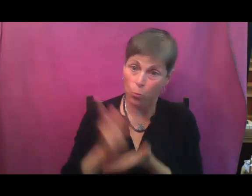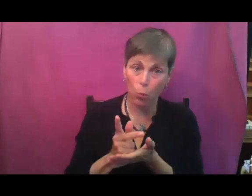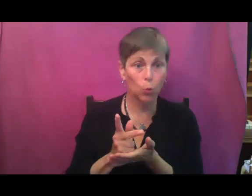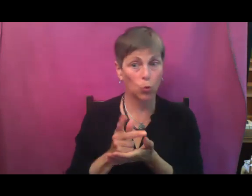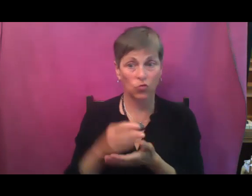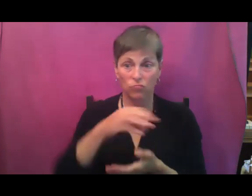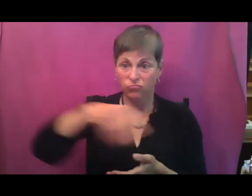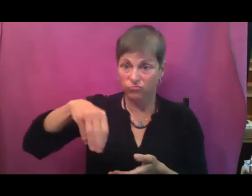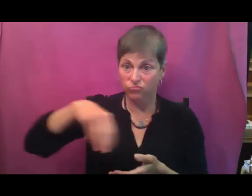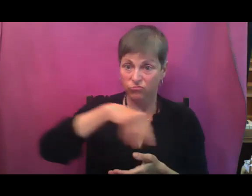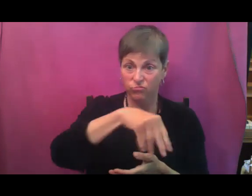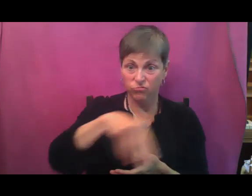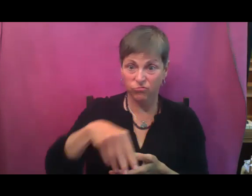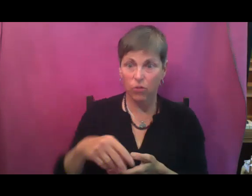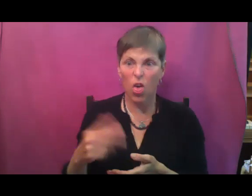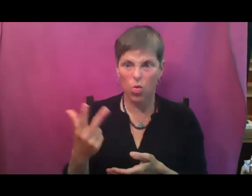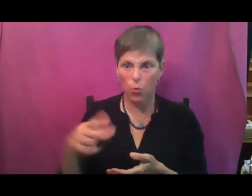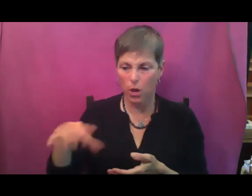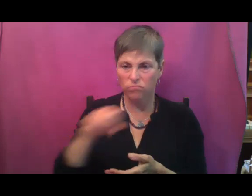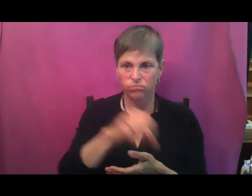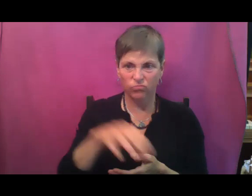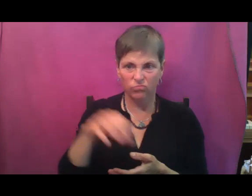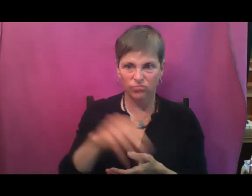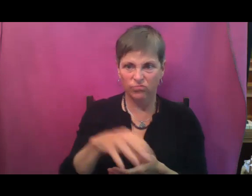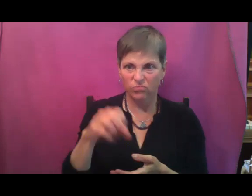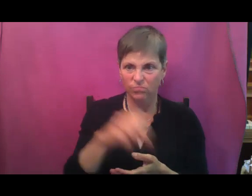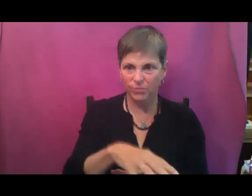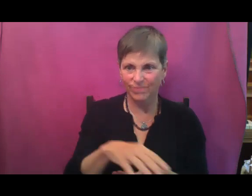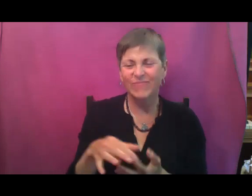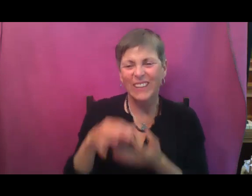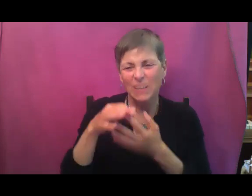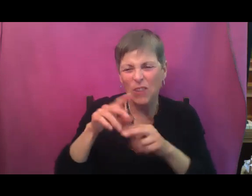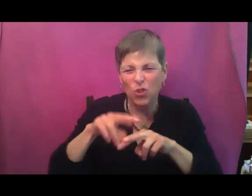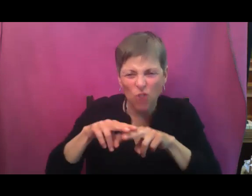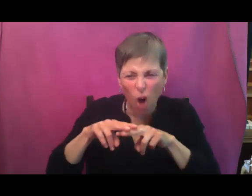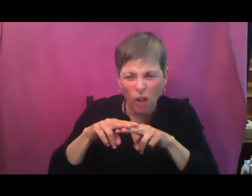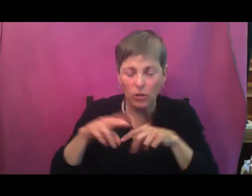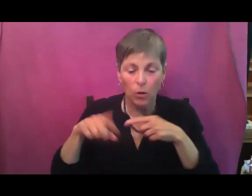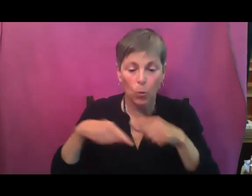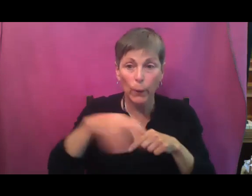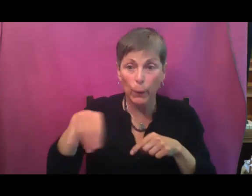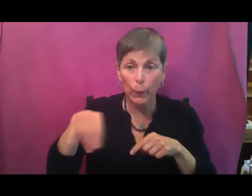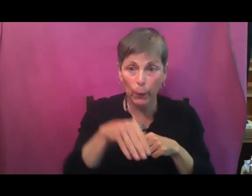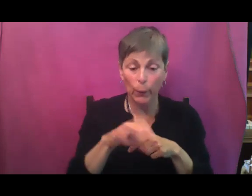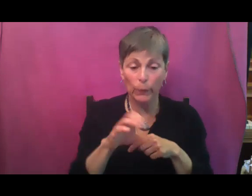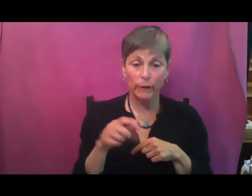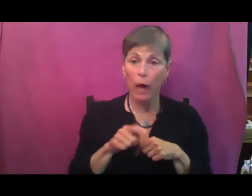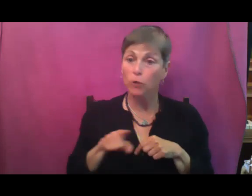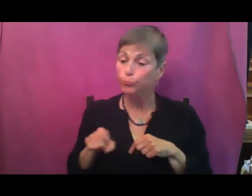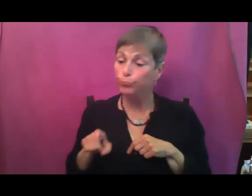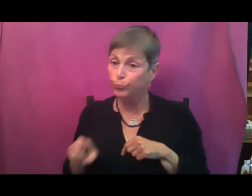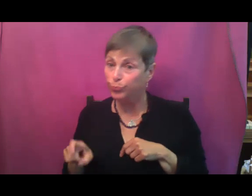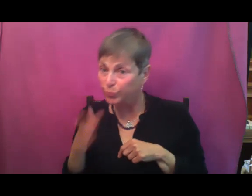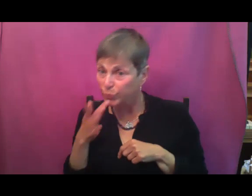just kind of amazing. And it's a special salt that slugs are just like, oh, no, no thanks. And so it's a very effective